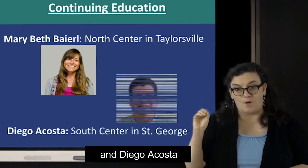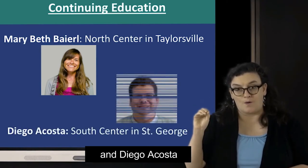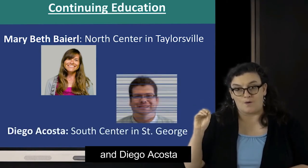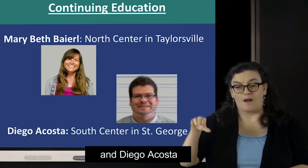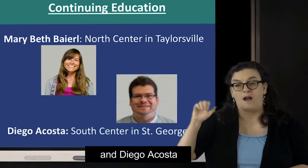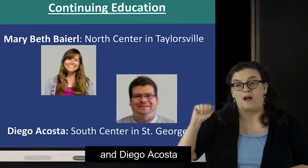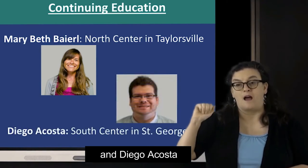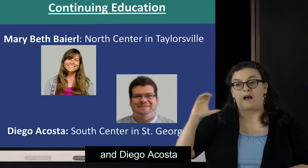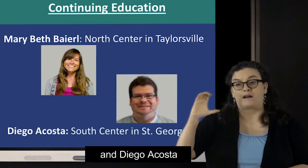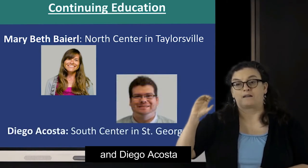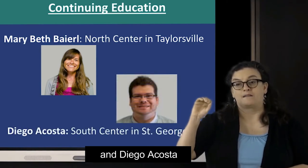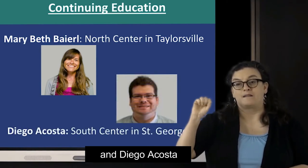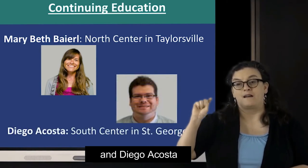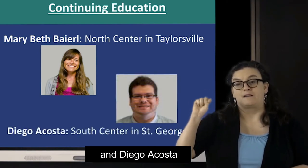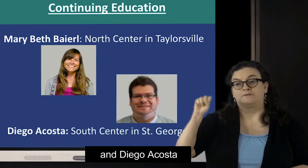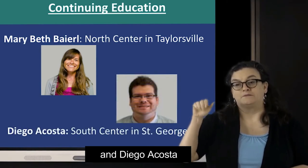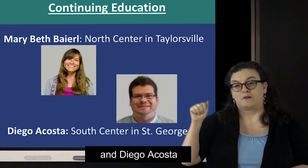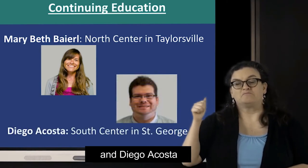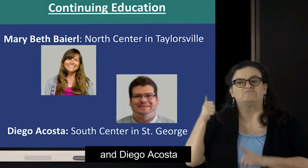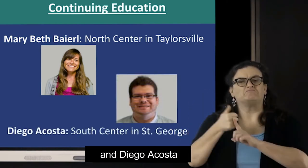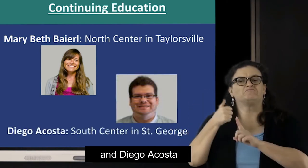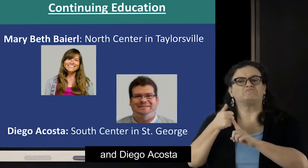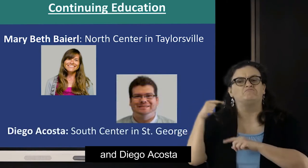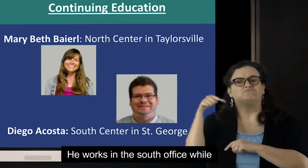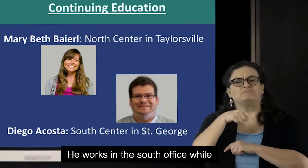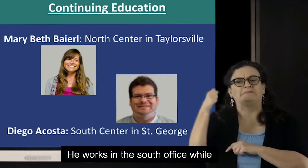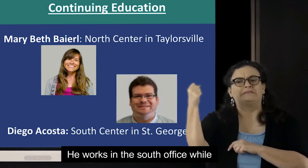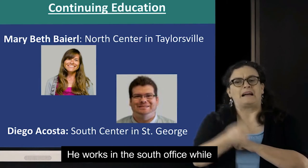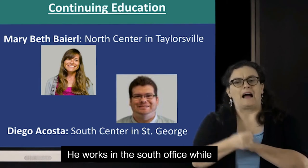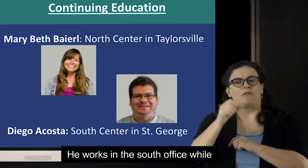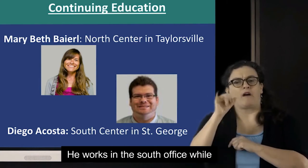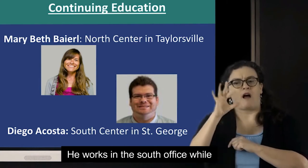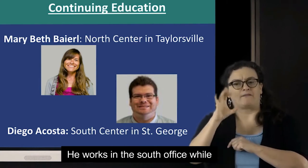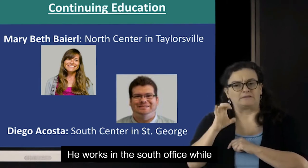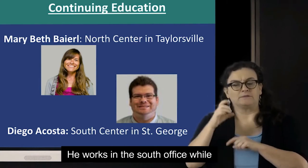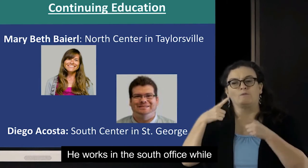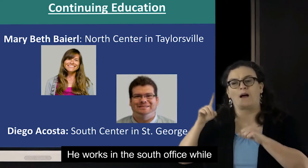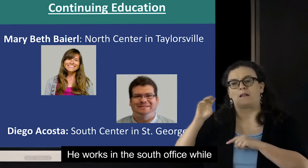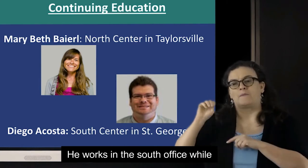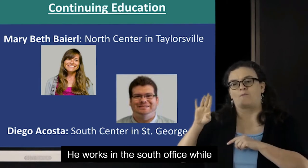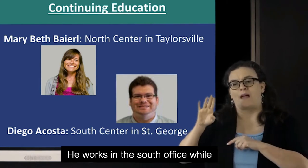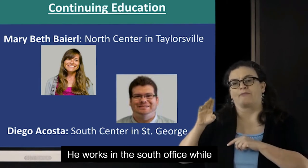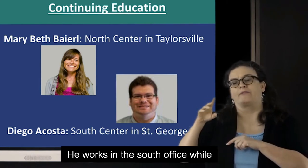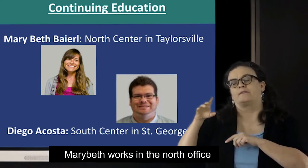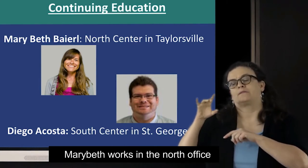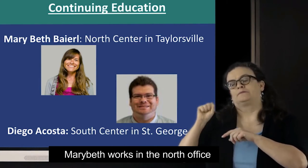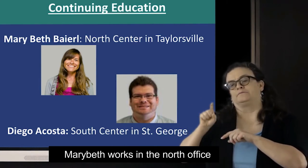Diego Acosta down in the Southern office in St. George.